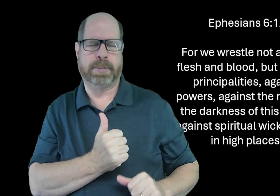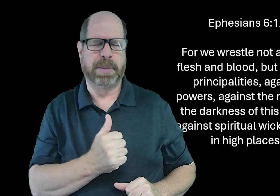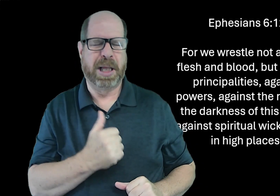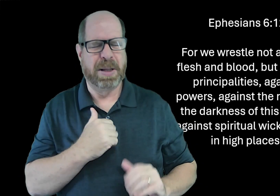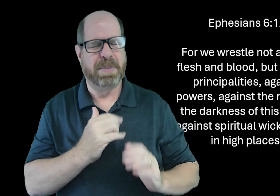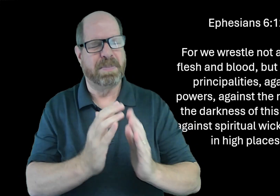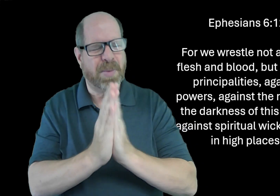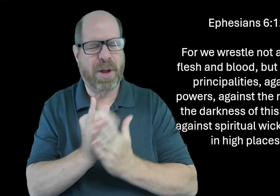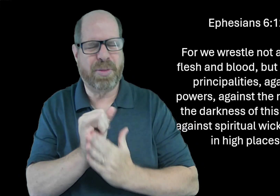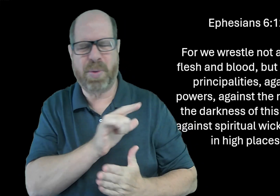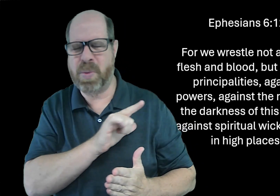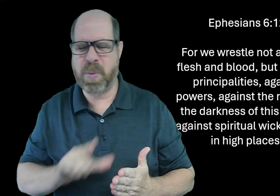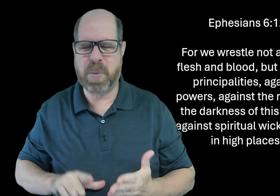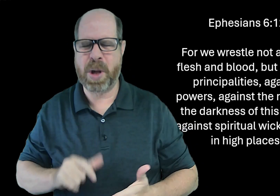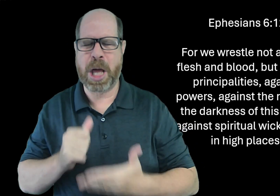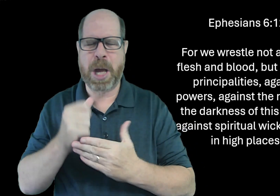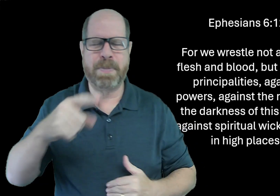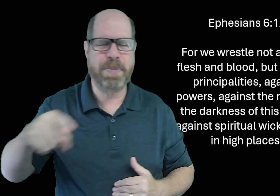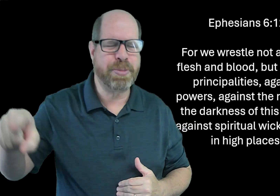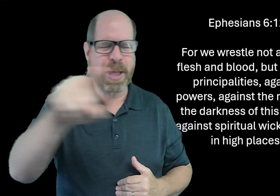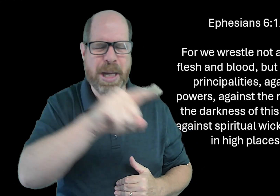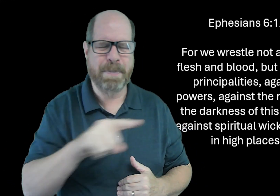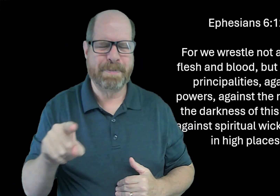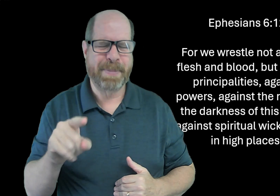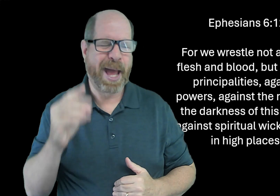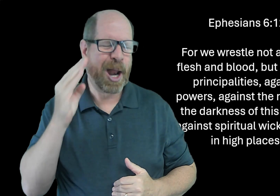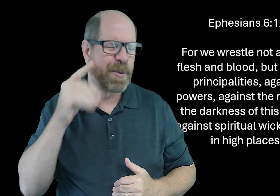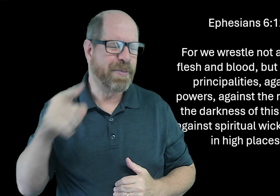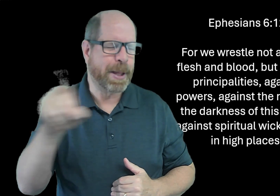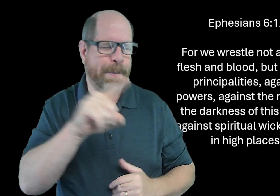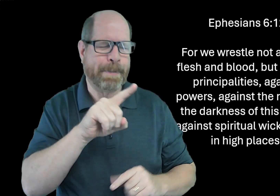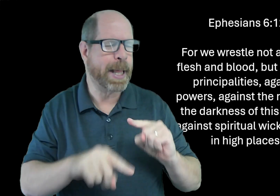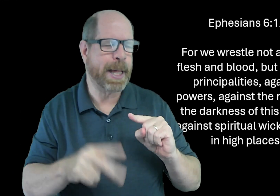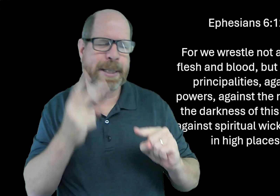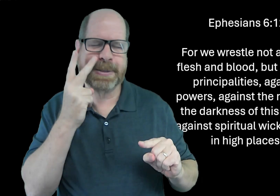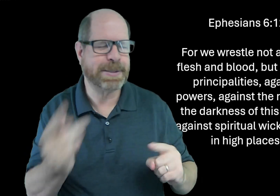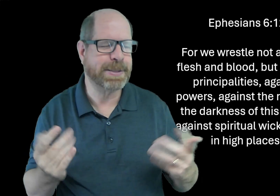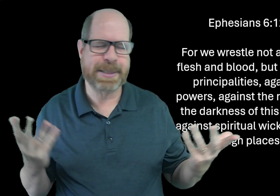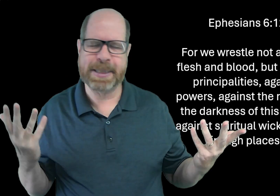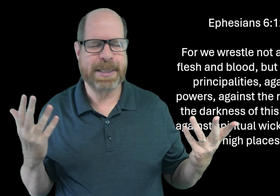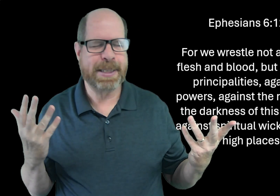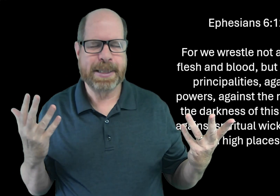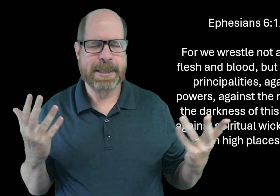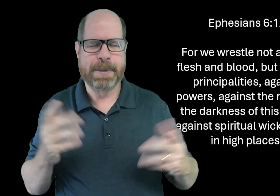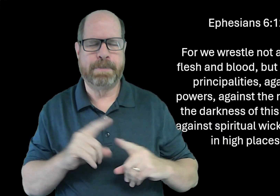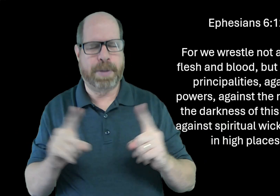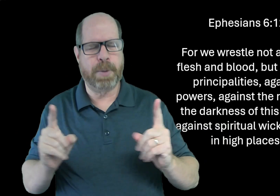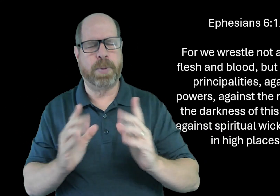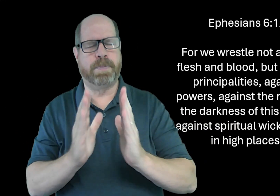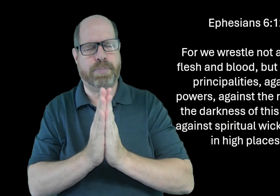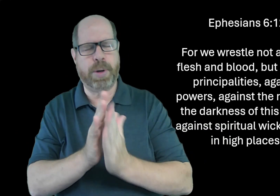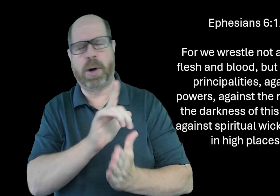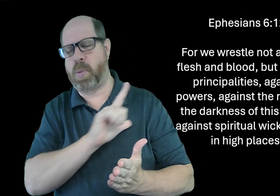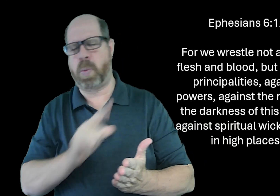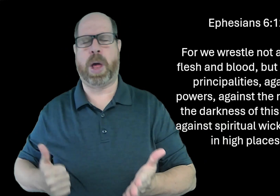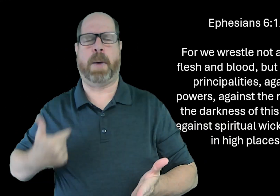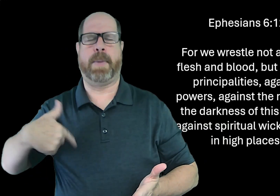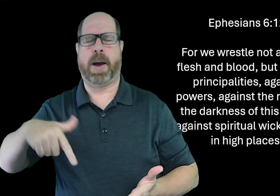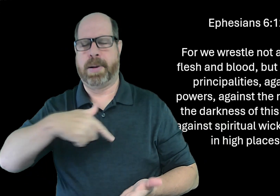Evil is behind all what people do. And we experience all this stuff. And people can't see it. So